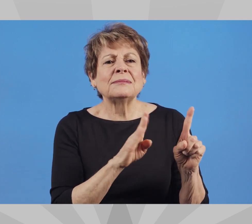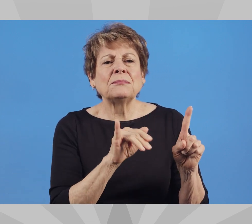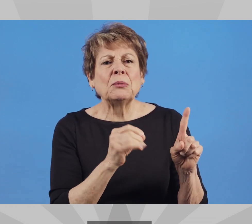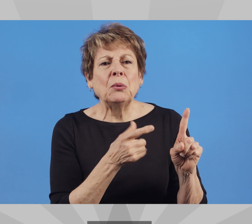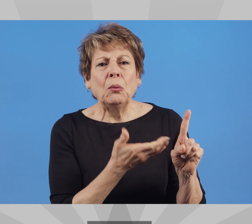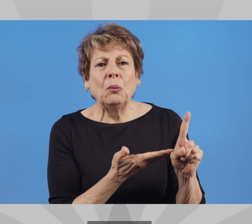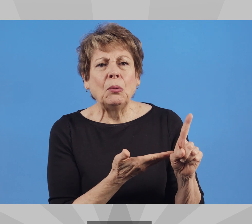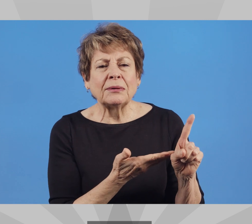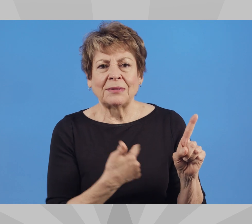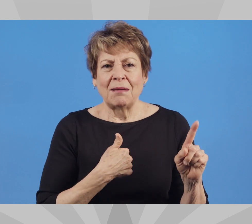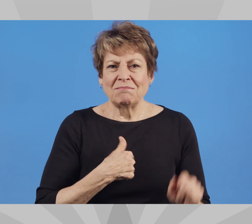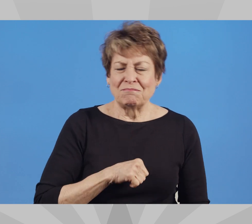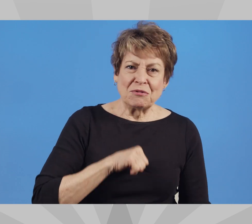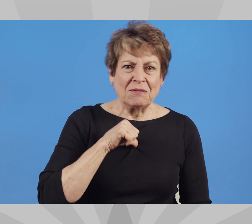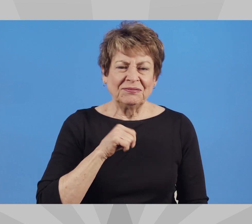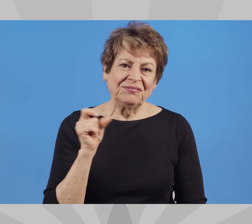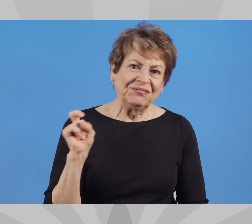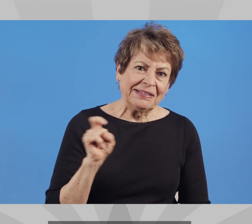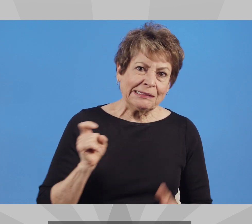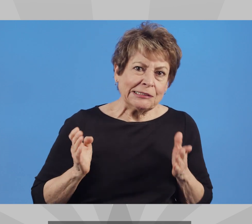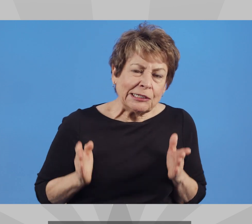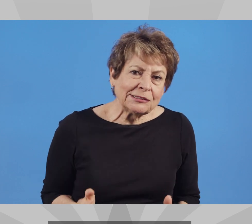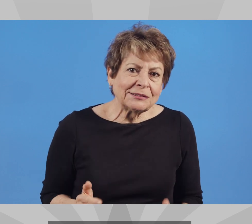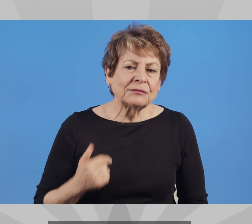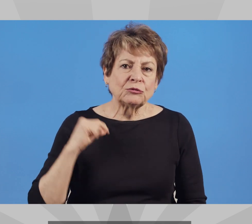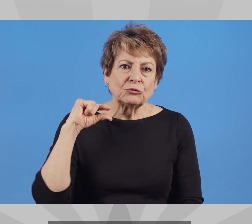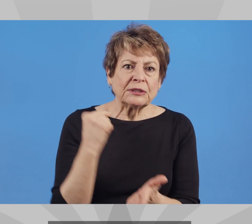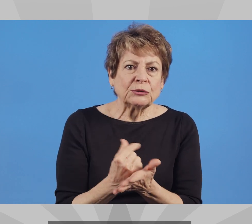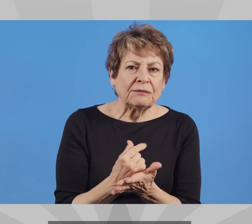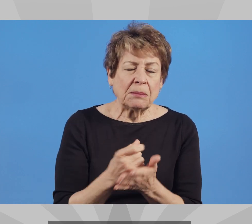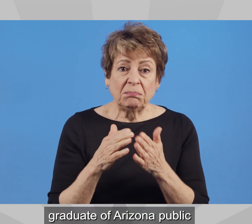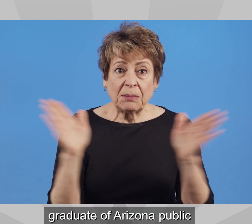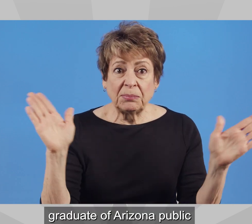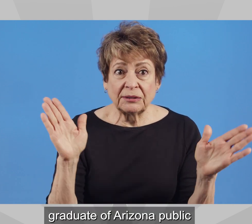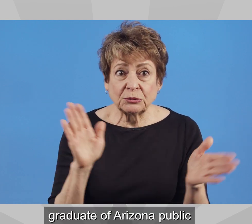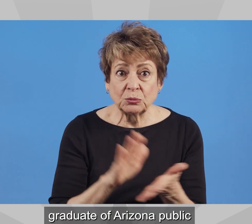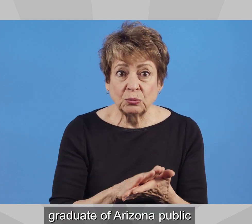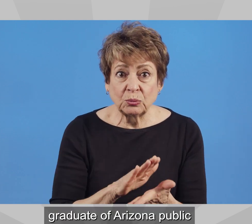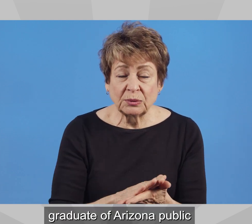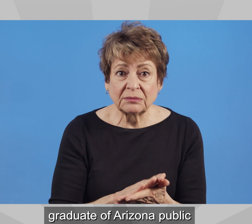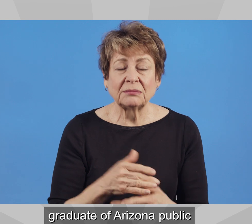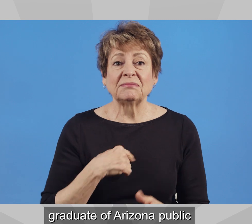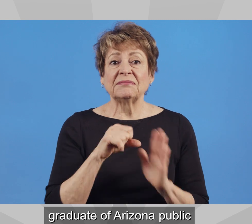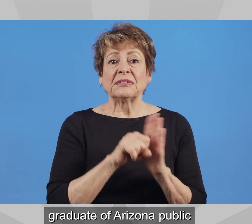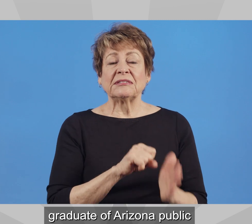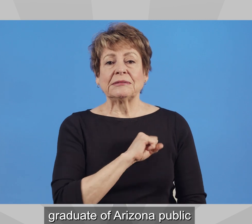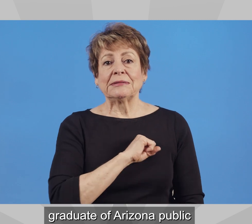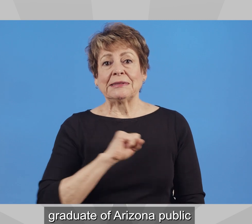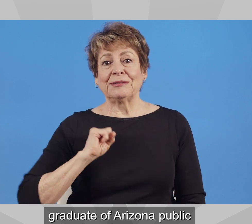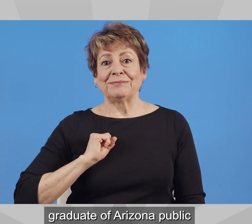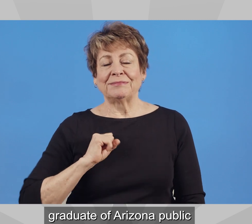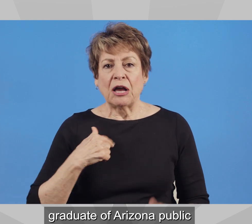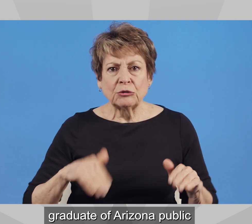Biography I am a proud Phoenician, graduate of Arizona Public Schools,